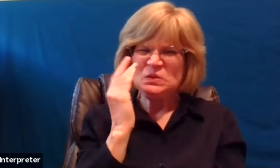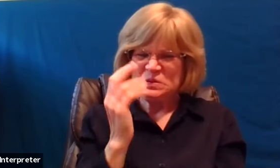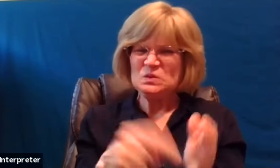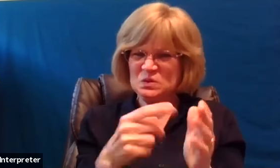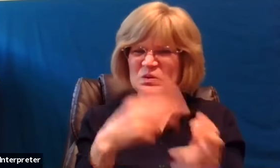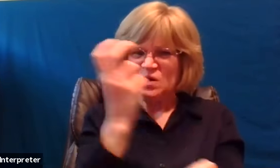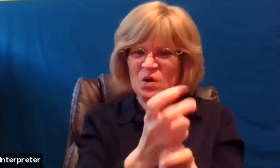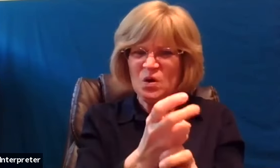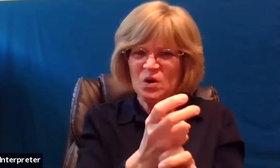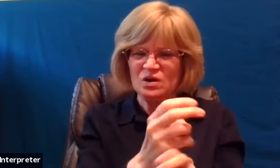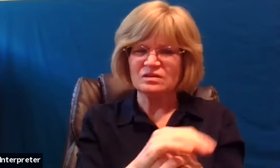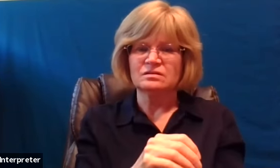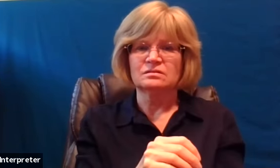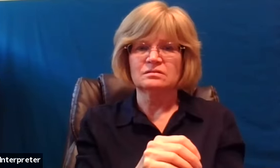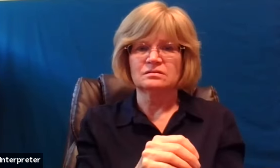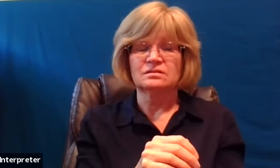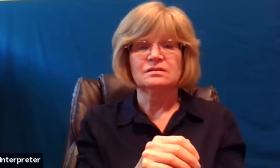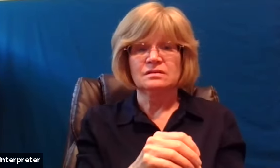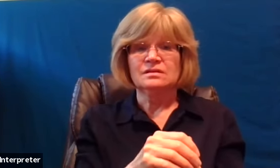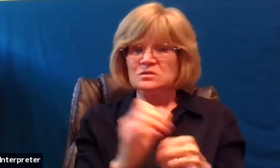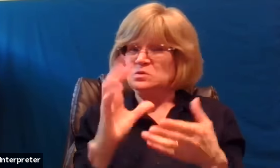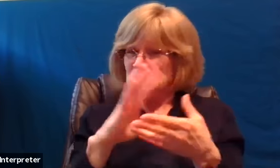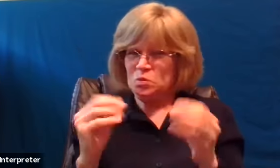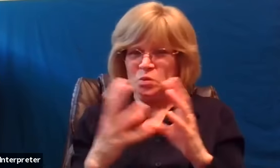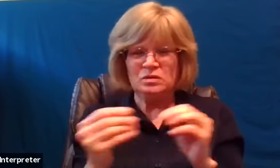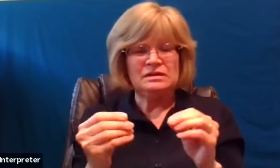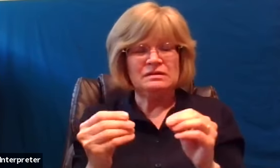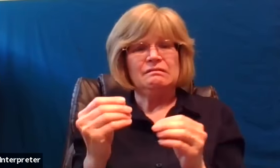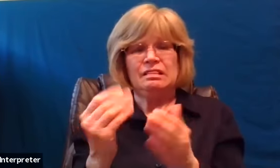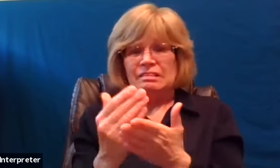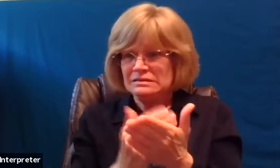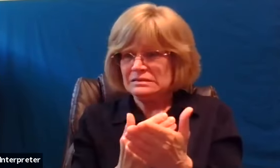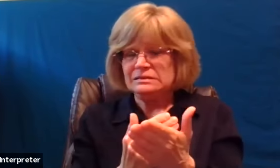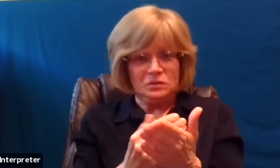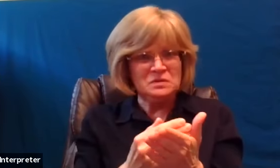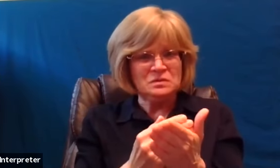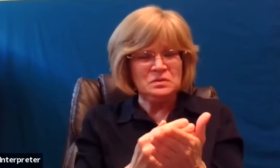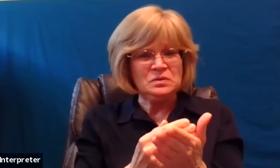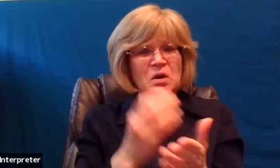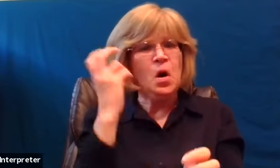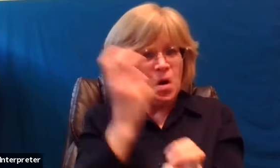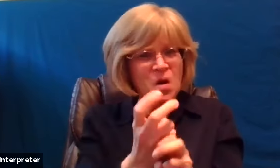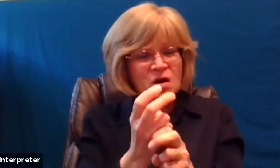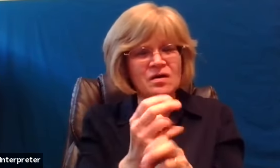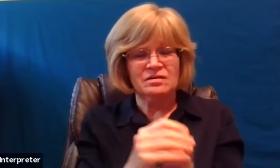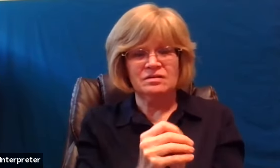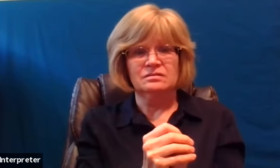this lesson and the lessons in the weeks ahead will not alter that reality and make forgiving any easy